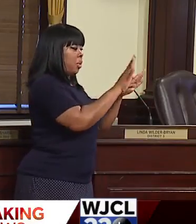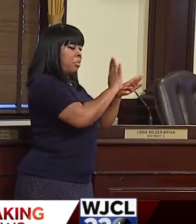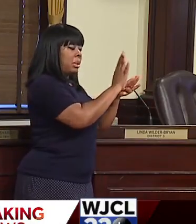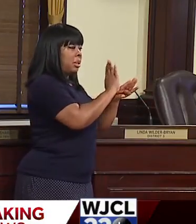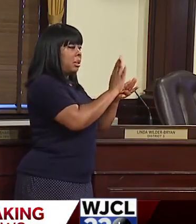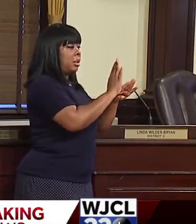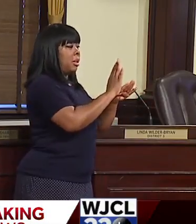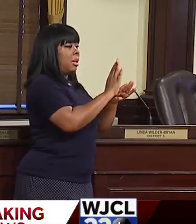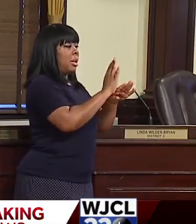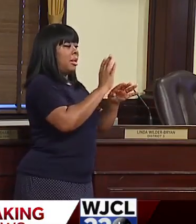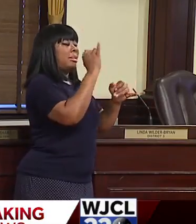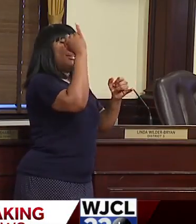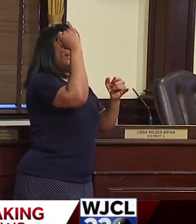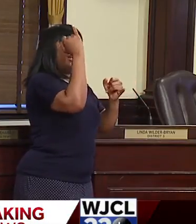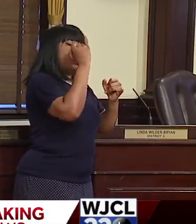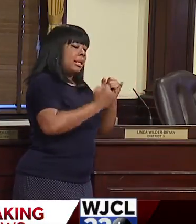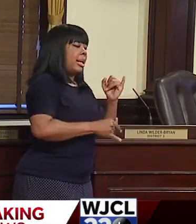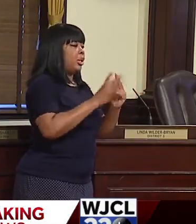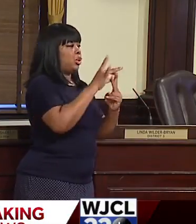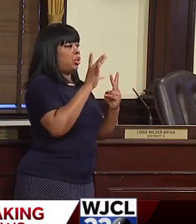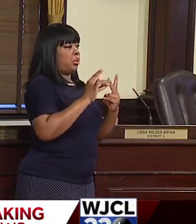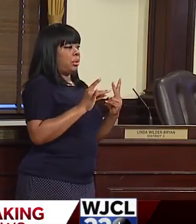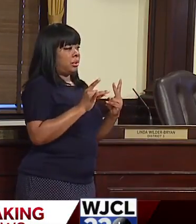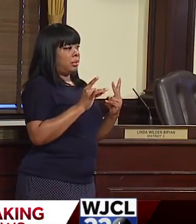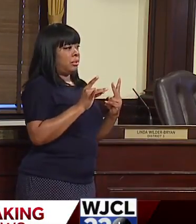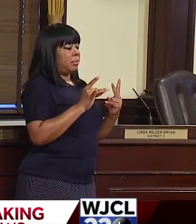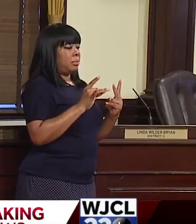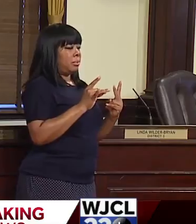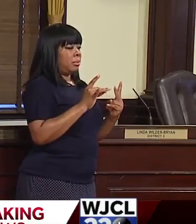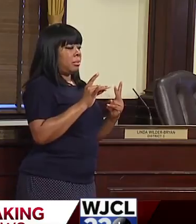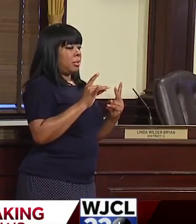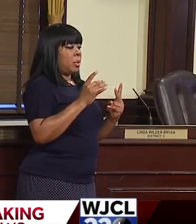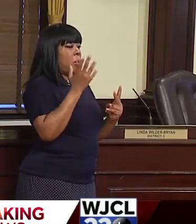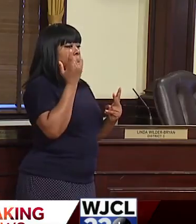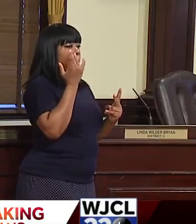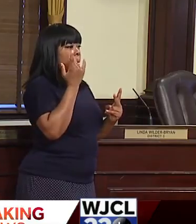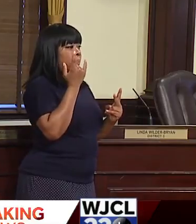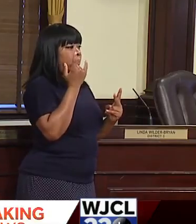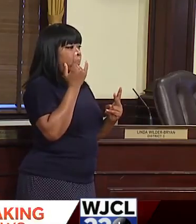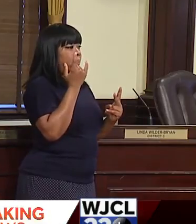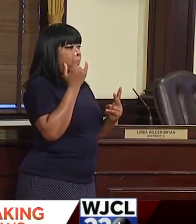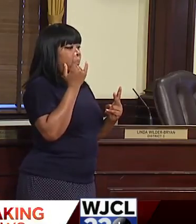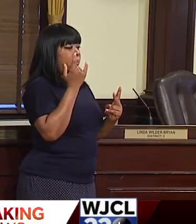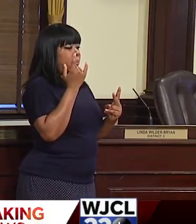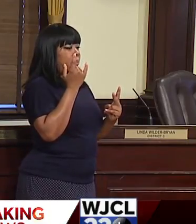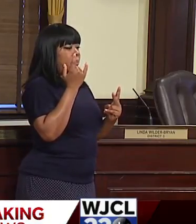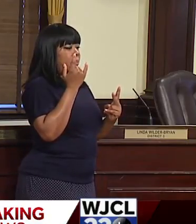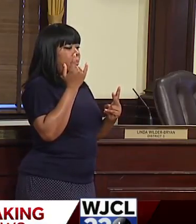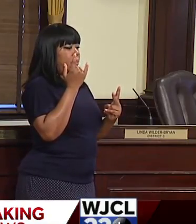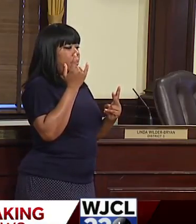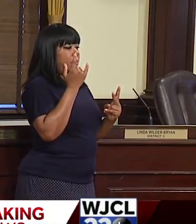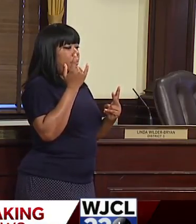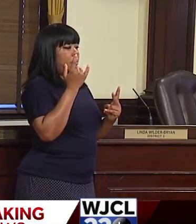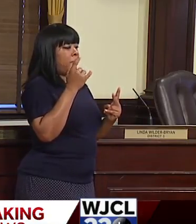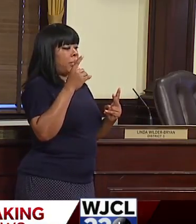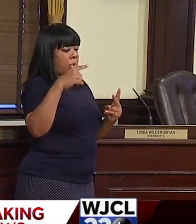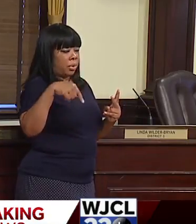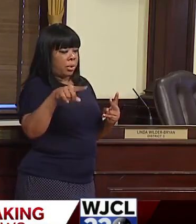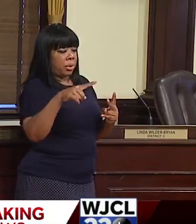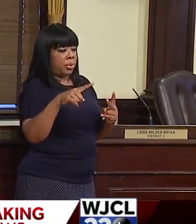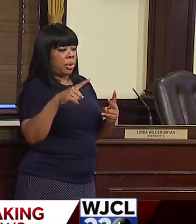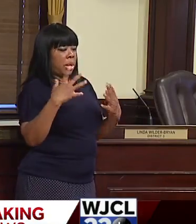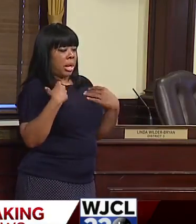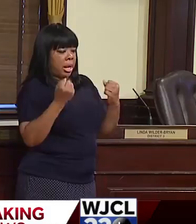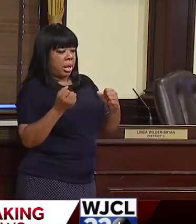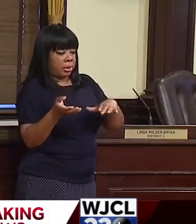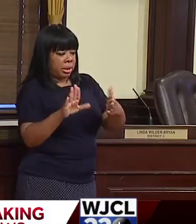Because again, for us, the other side of it is there is a there's a health death, and there's an economic